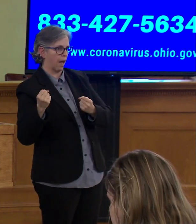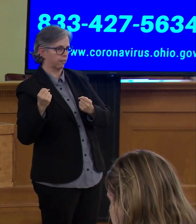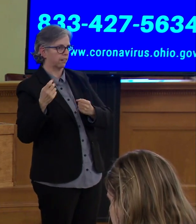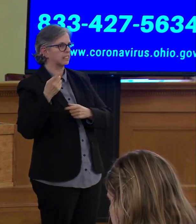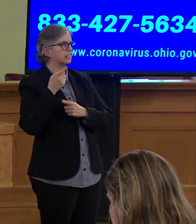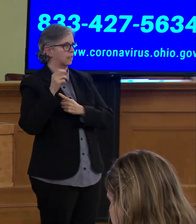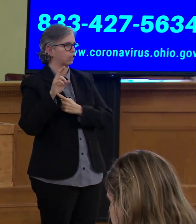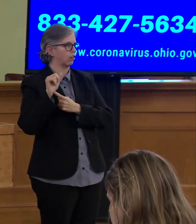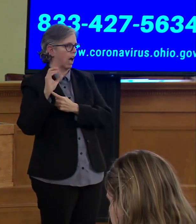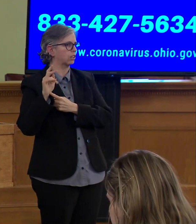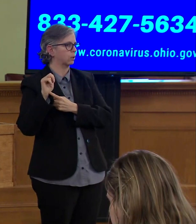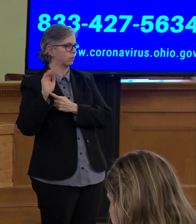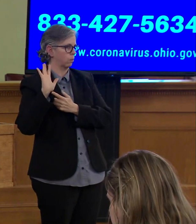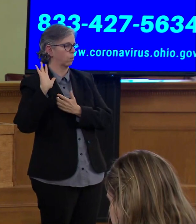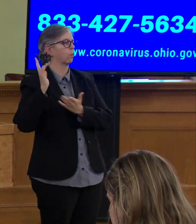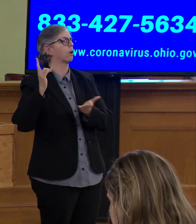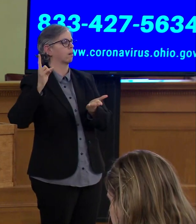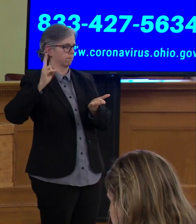today.